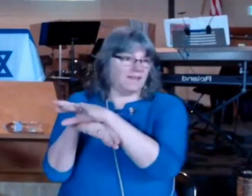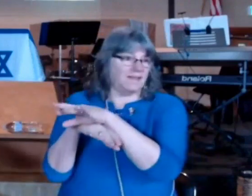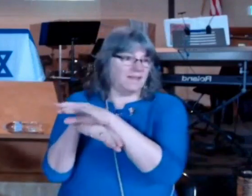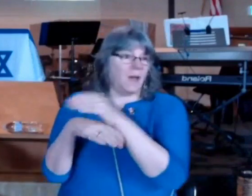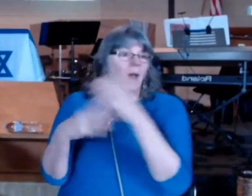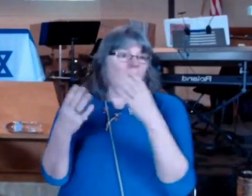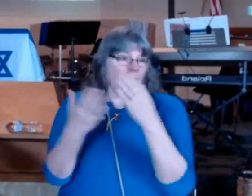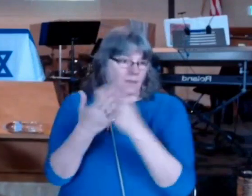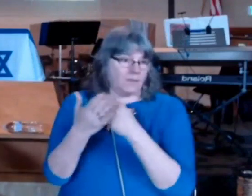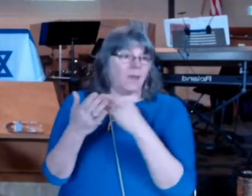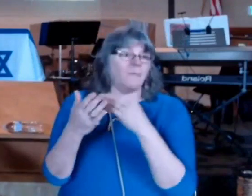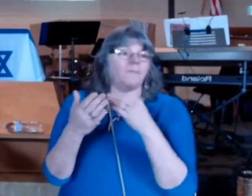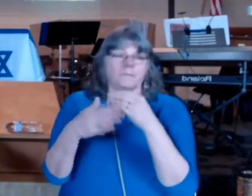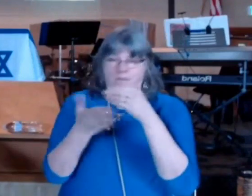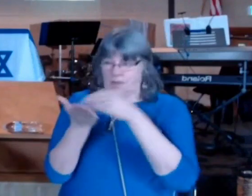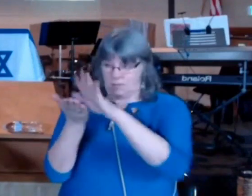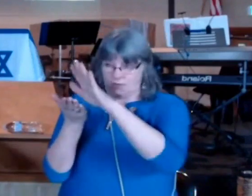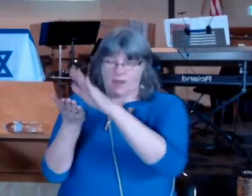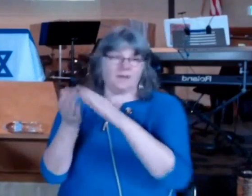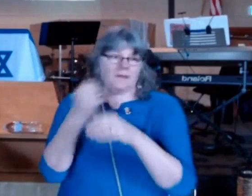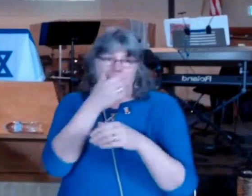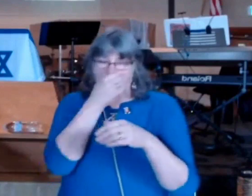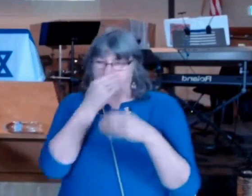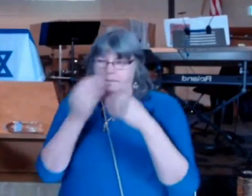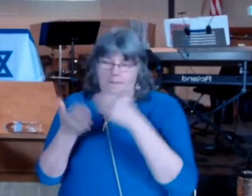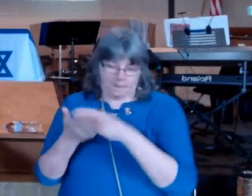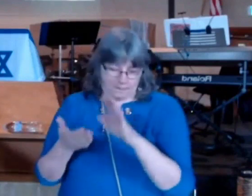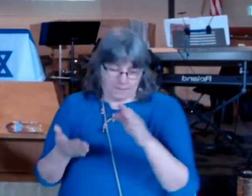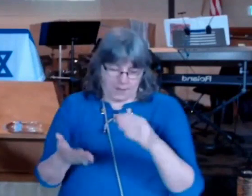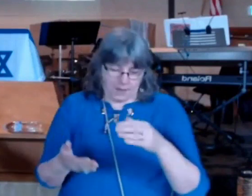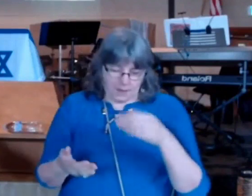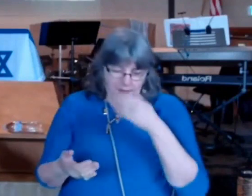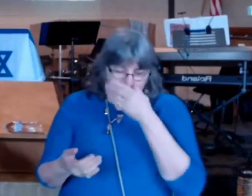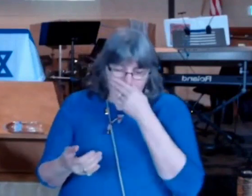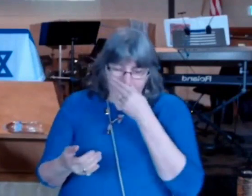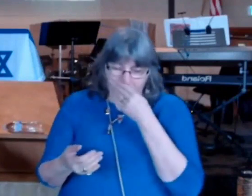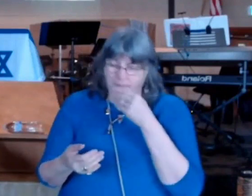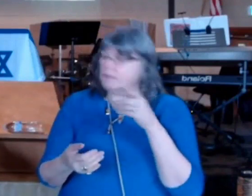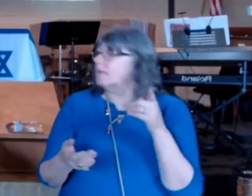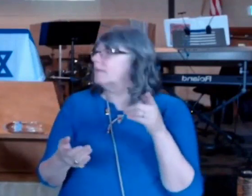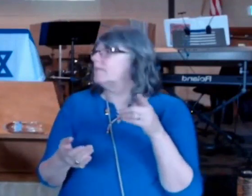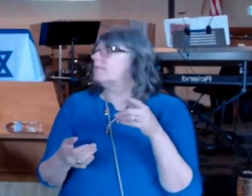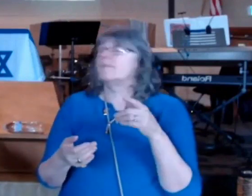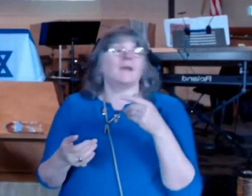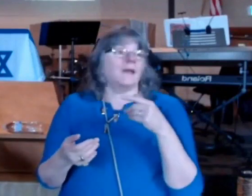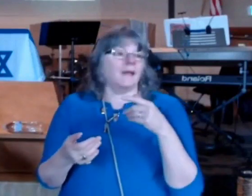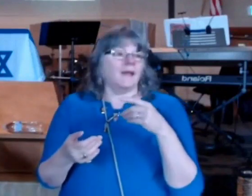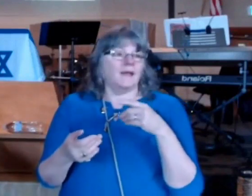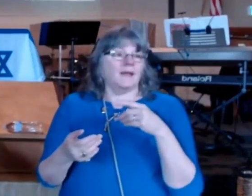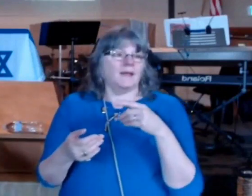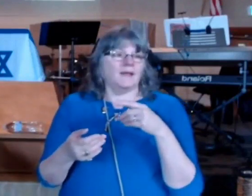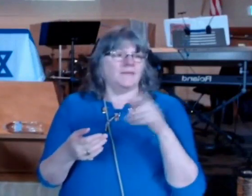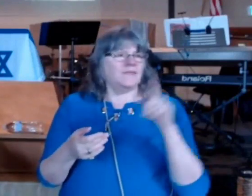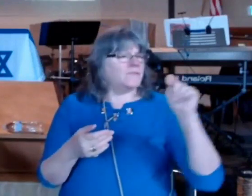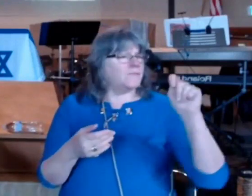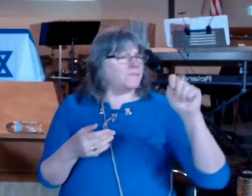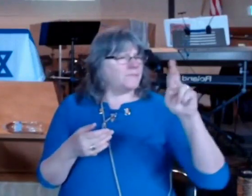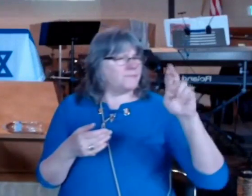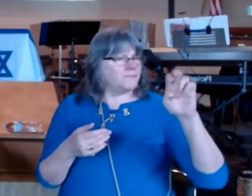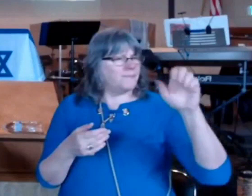he was rejected and despised he was treated like a leper